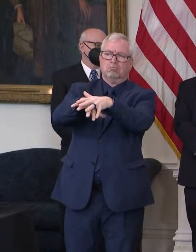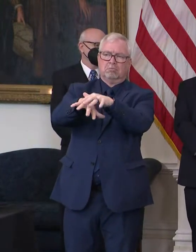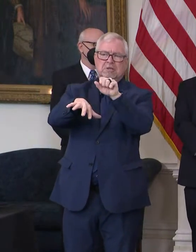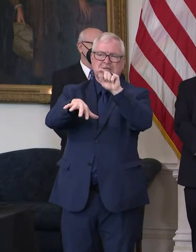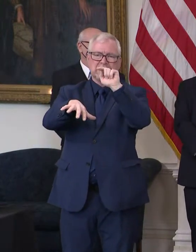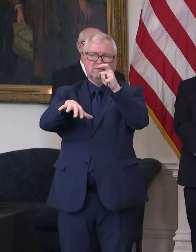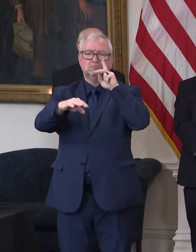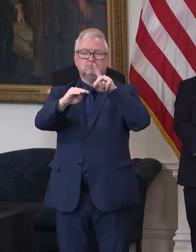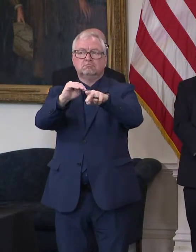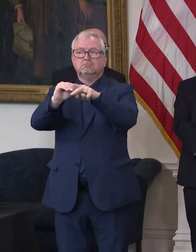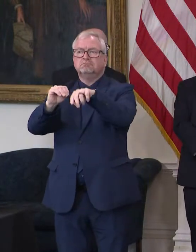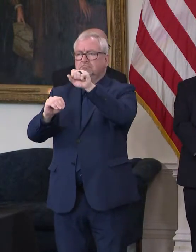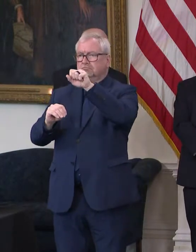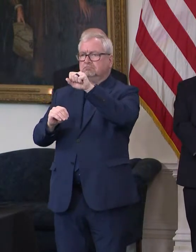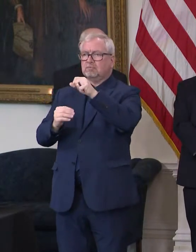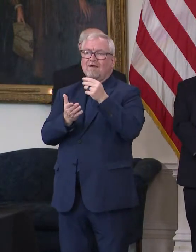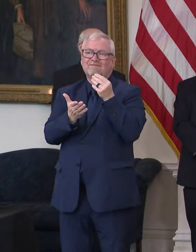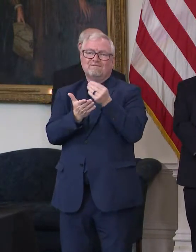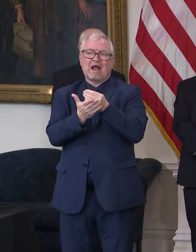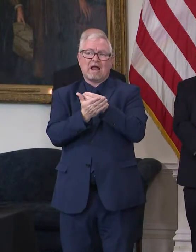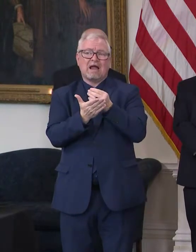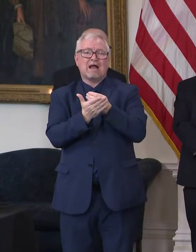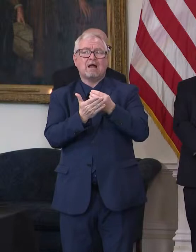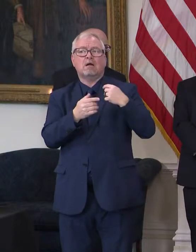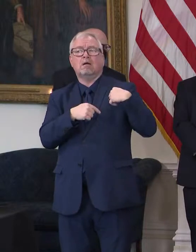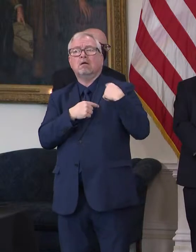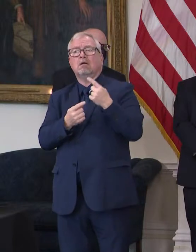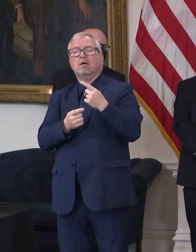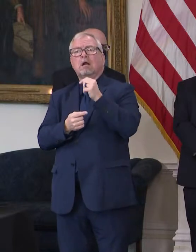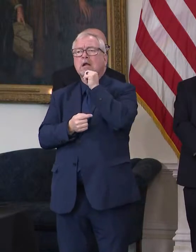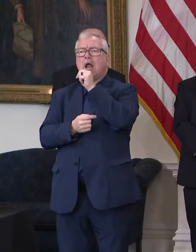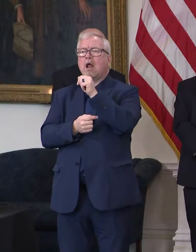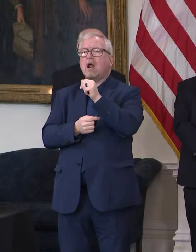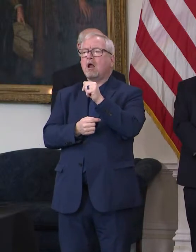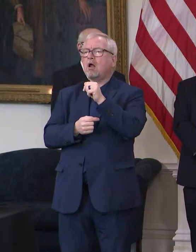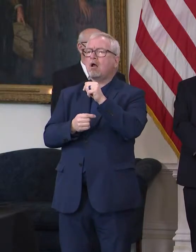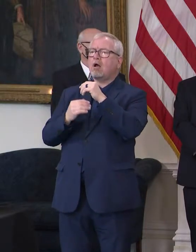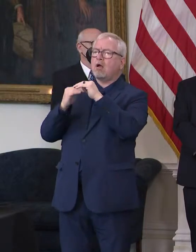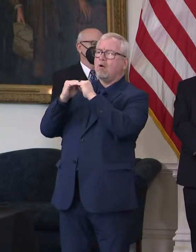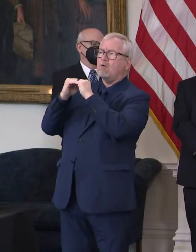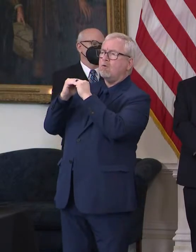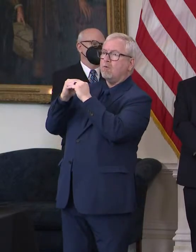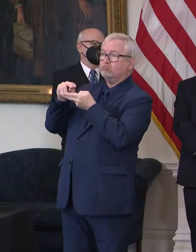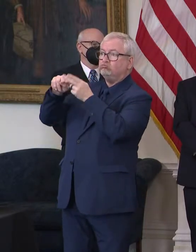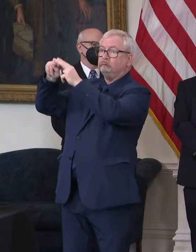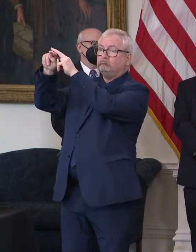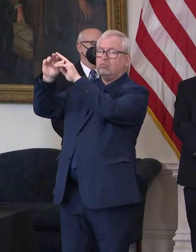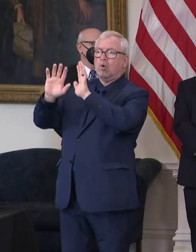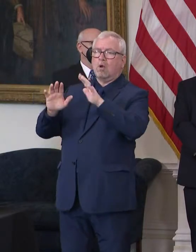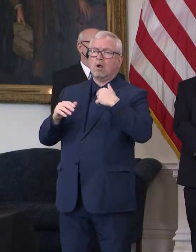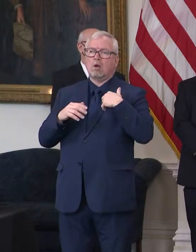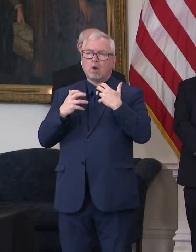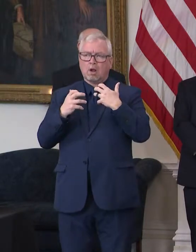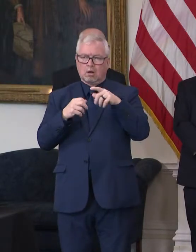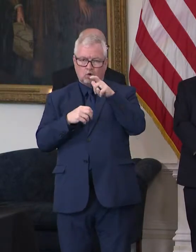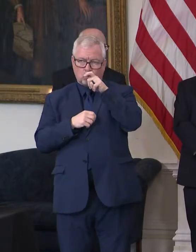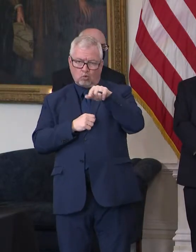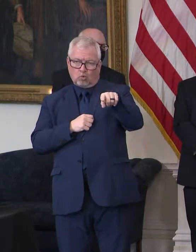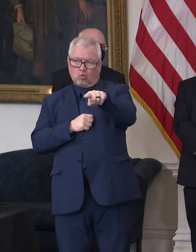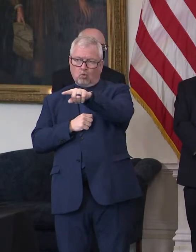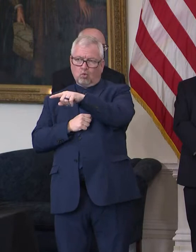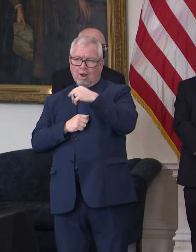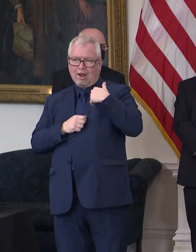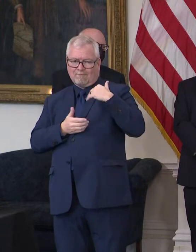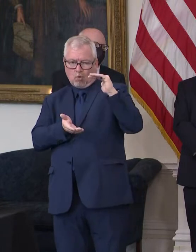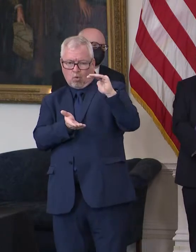thing to do. It's not even. It grows, I think, as we go through, but we're starting with the people with the lowest income that need it the most, and